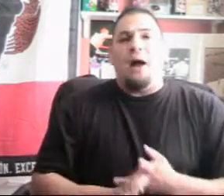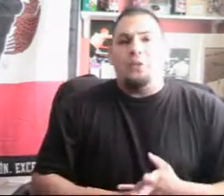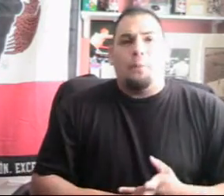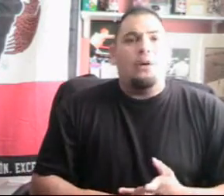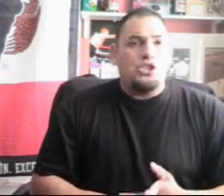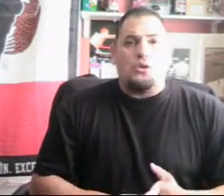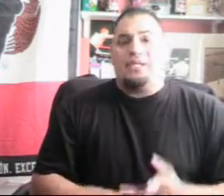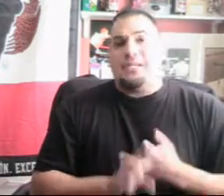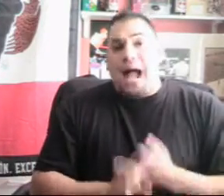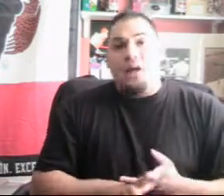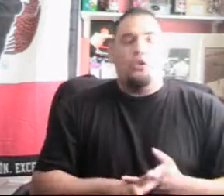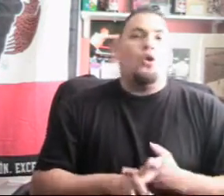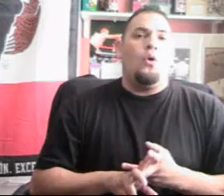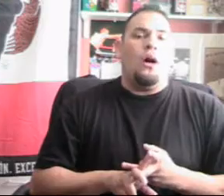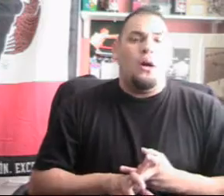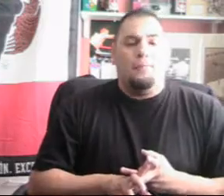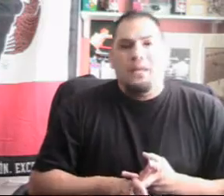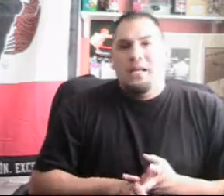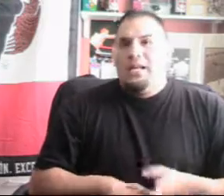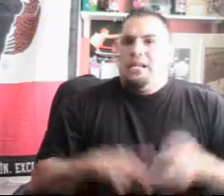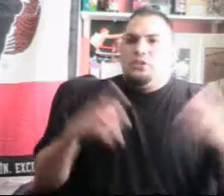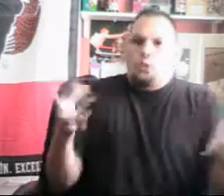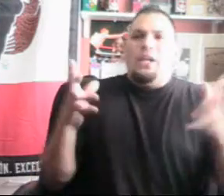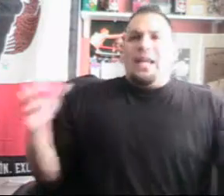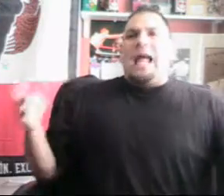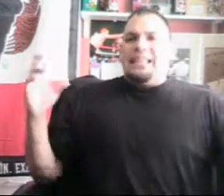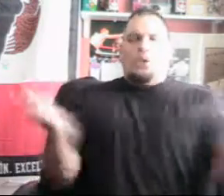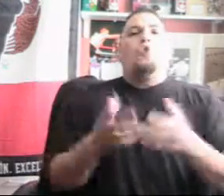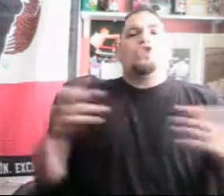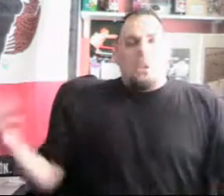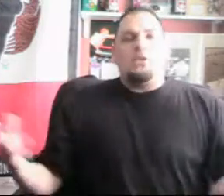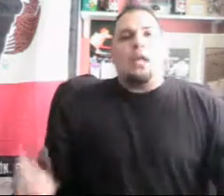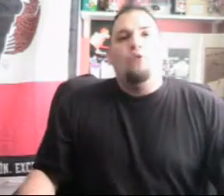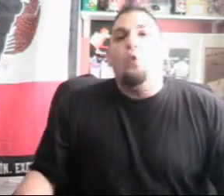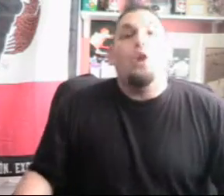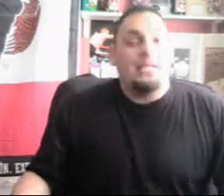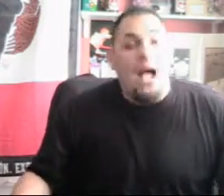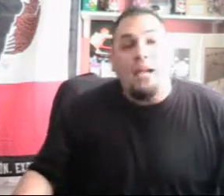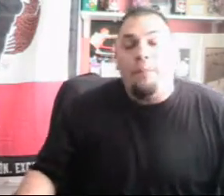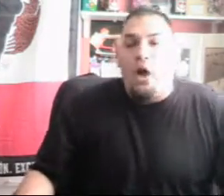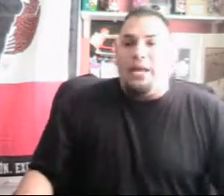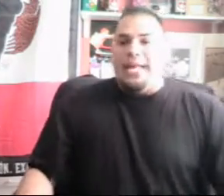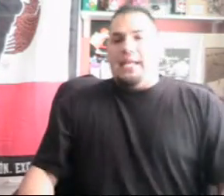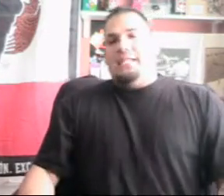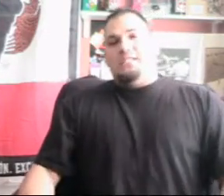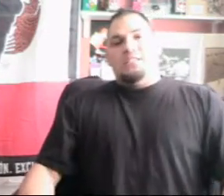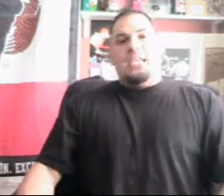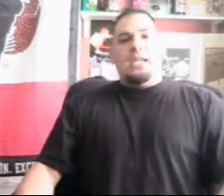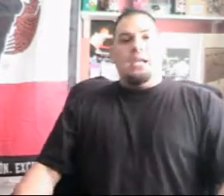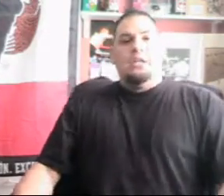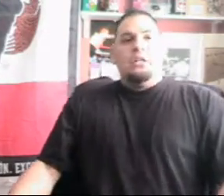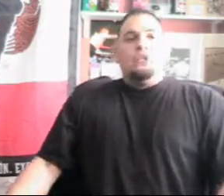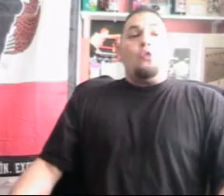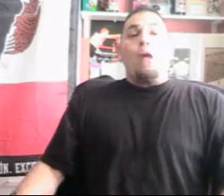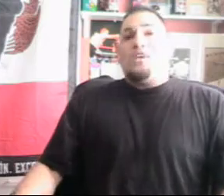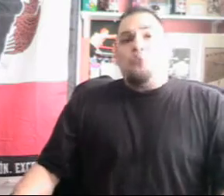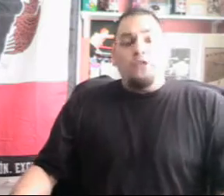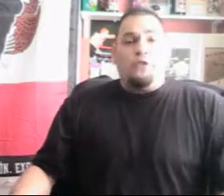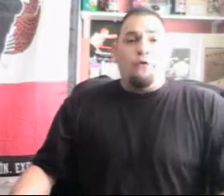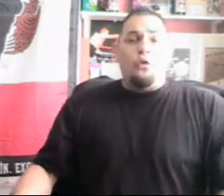boxer puncher style, you know. Um, so really, I think the whole subject I really want to talk about is the, the right trainers for